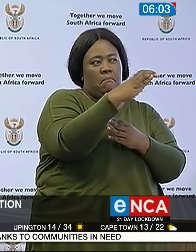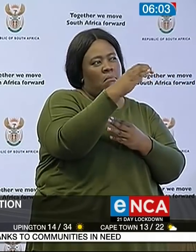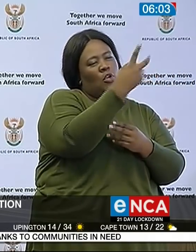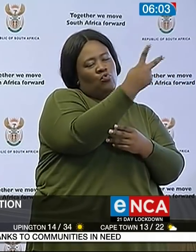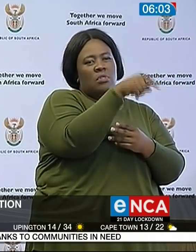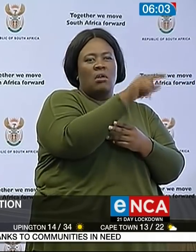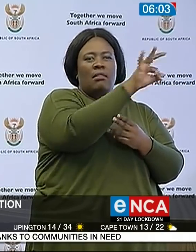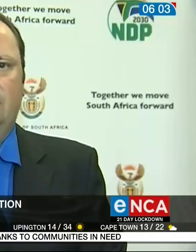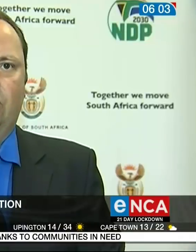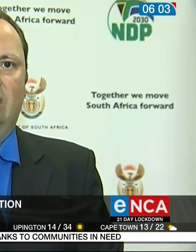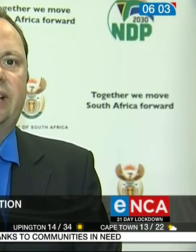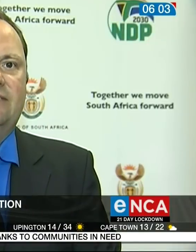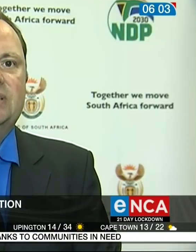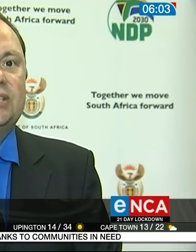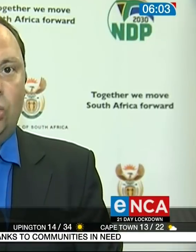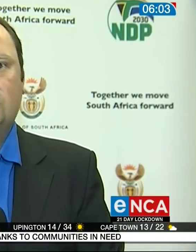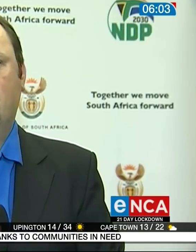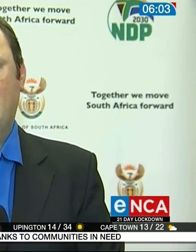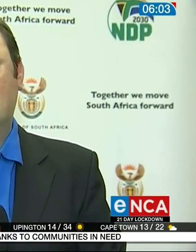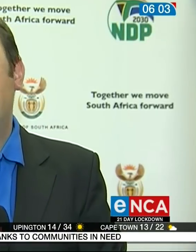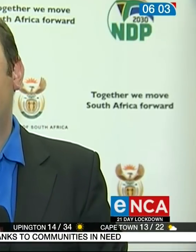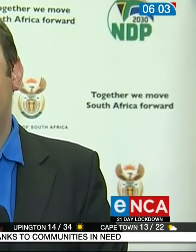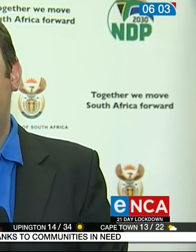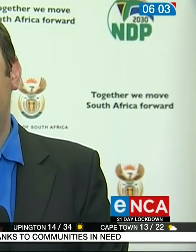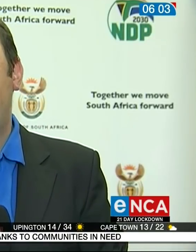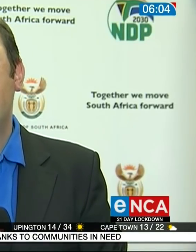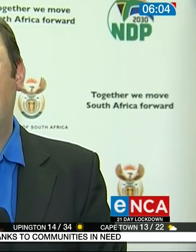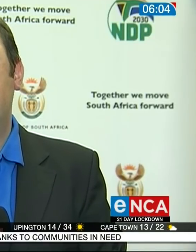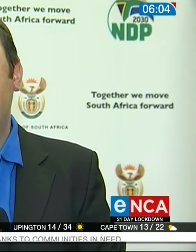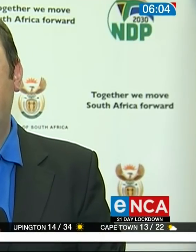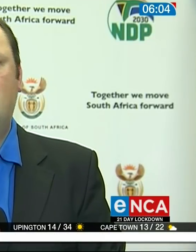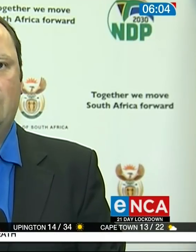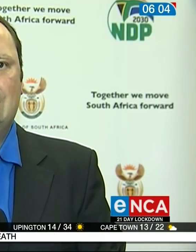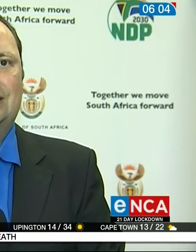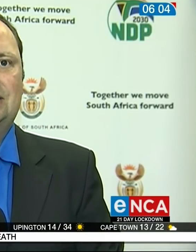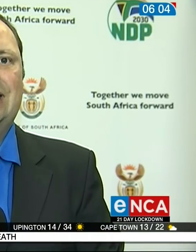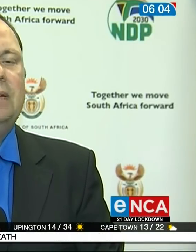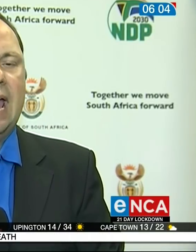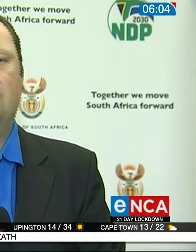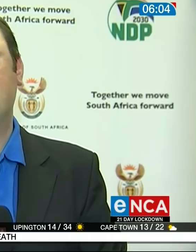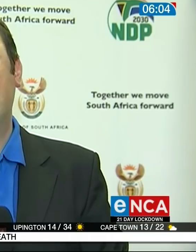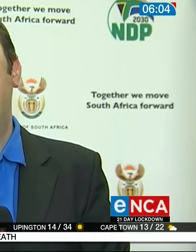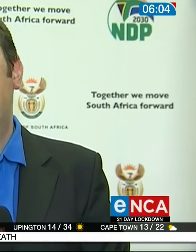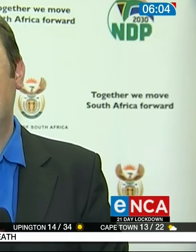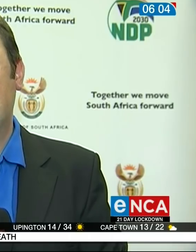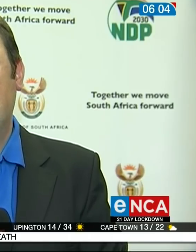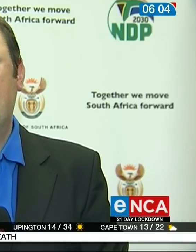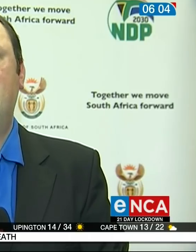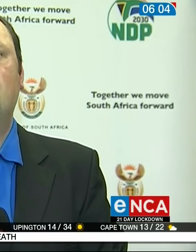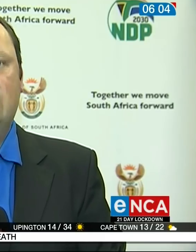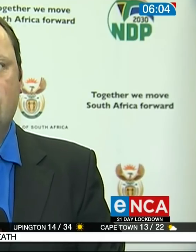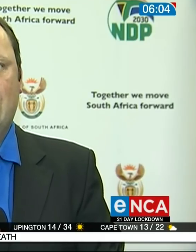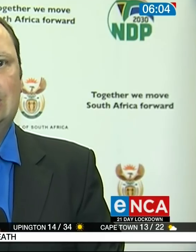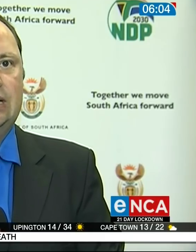,342. Meanwhile, the government has also announced it is conducting an online survey to better understand behaviors and patterns.